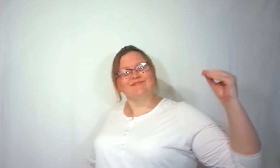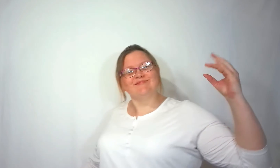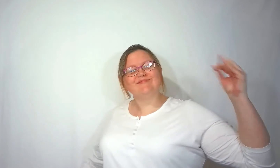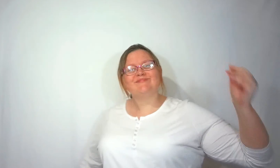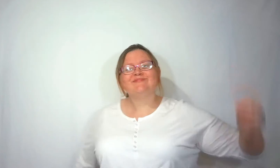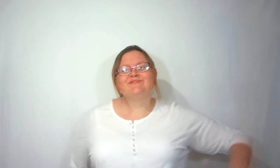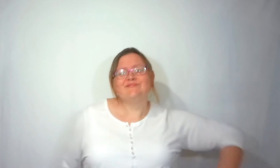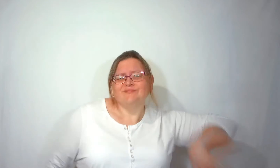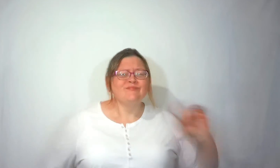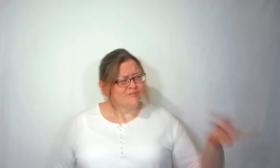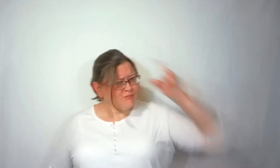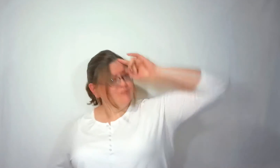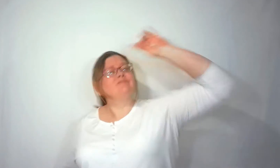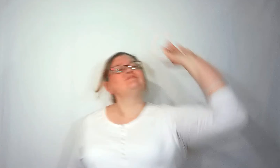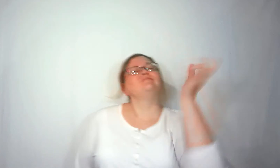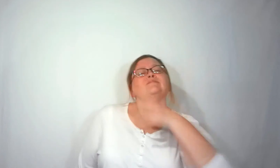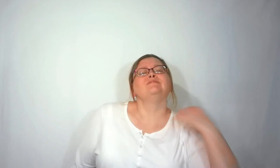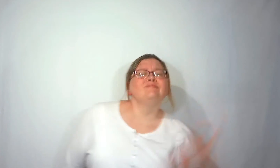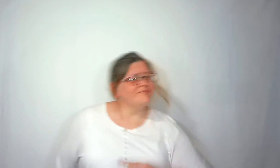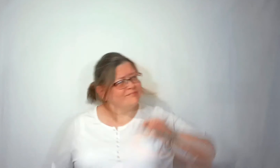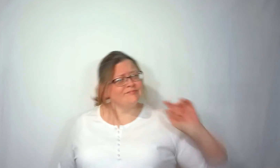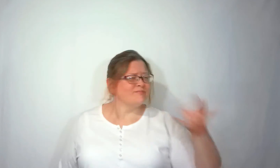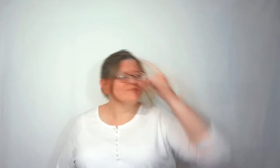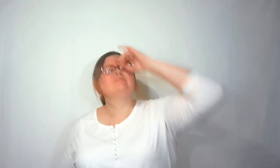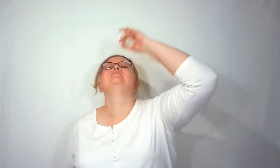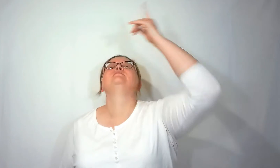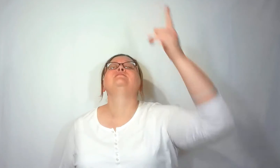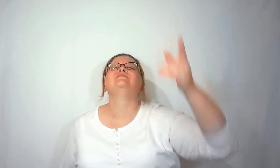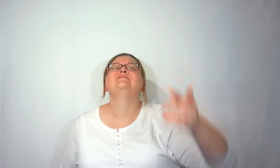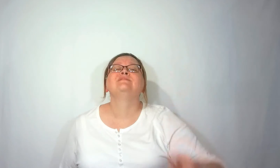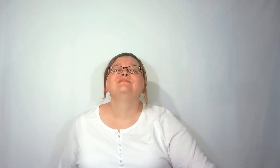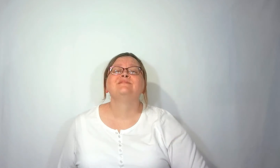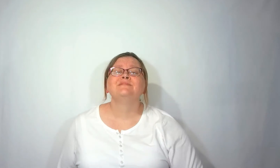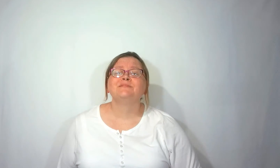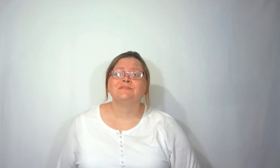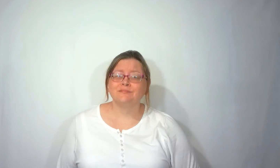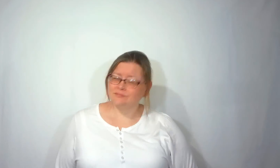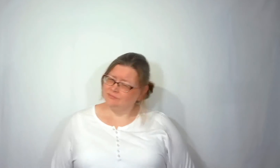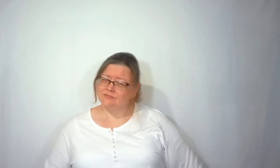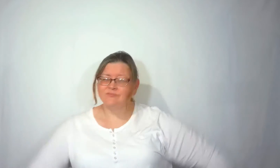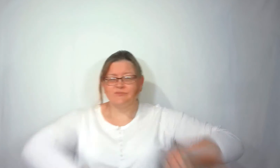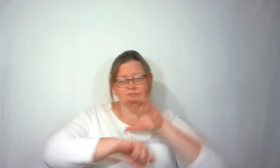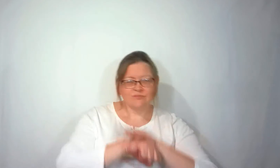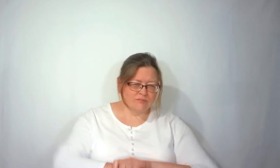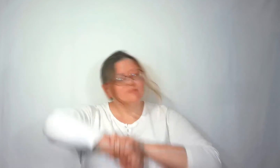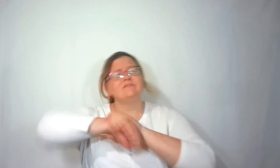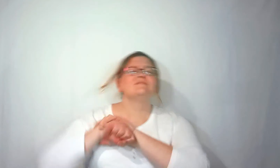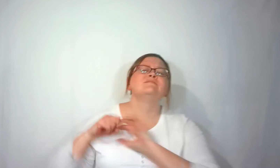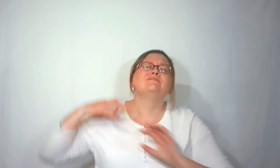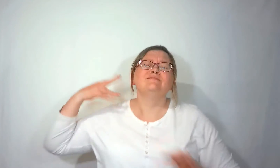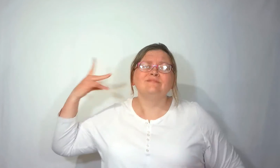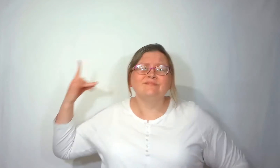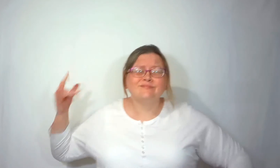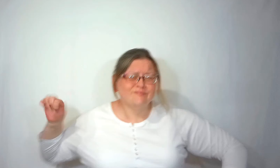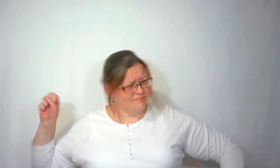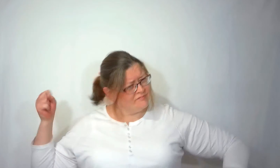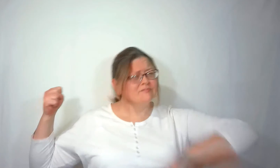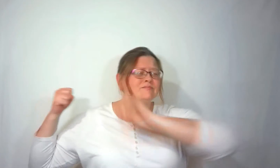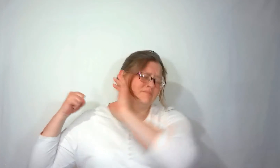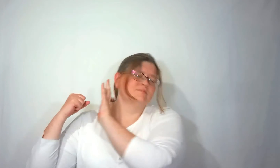laughing Cause you knew all the wrong with her head So when the light is hard to